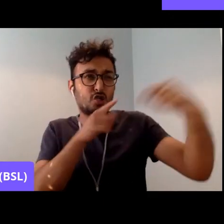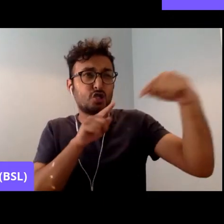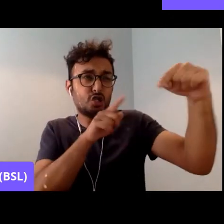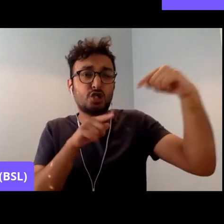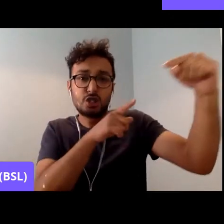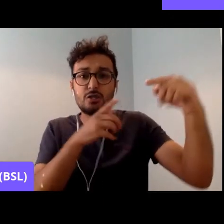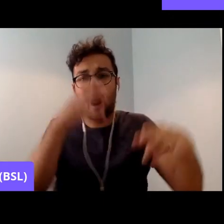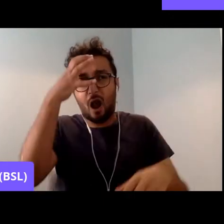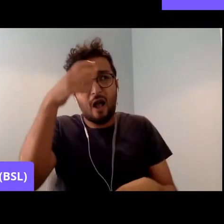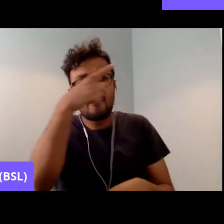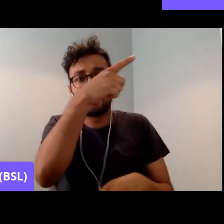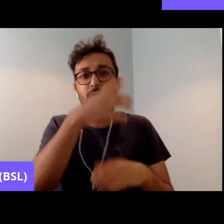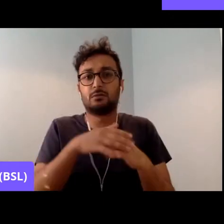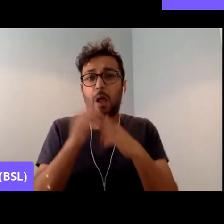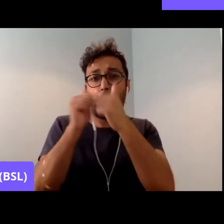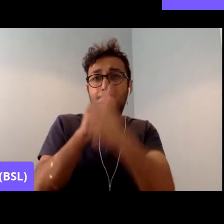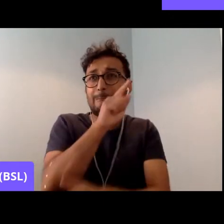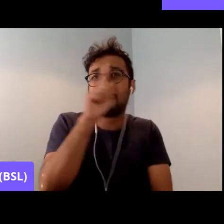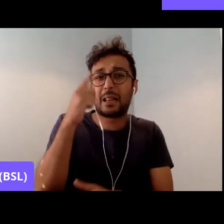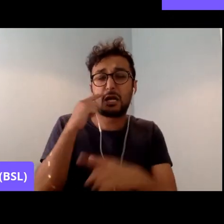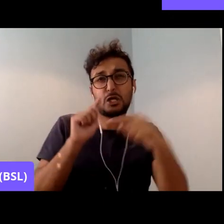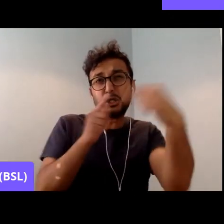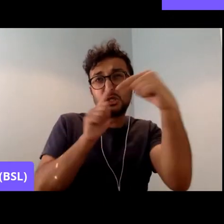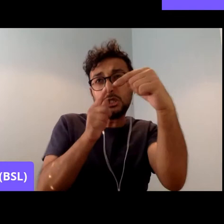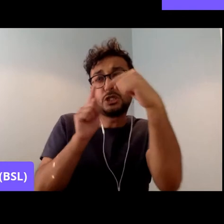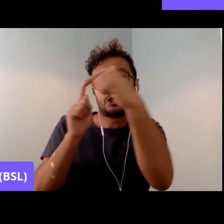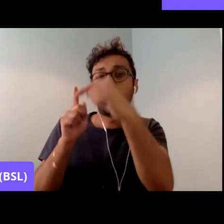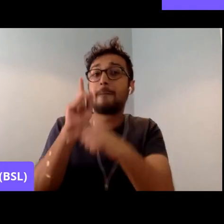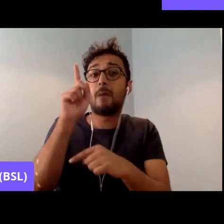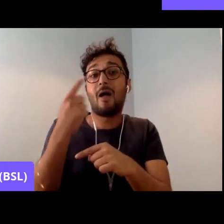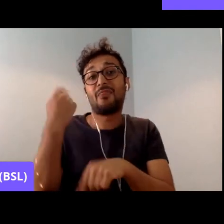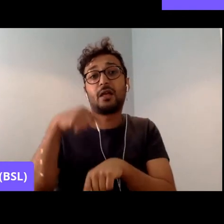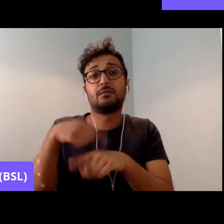But the left did not recognise this, I think.